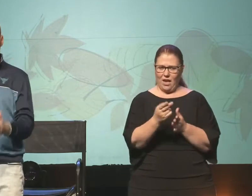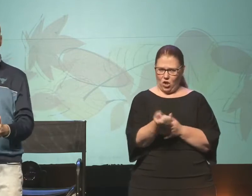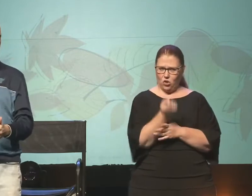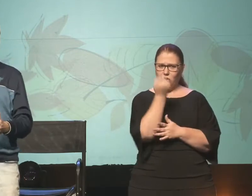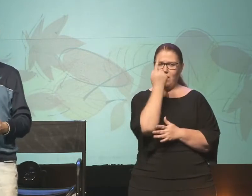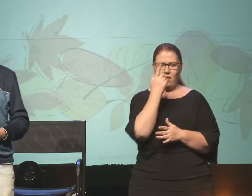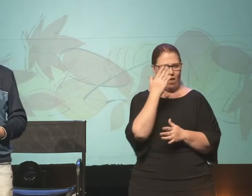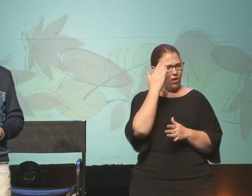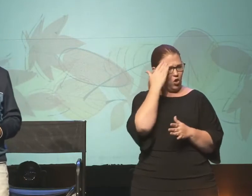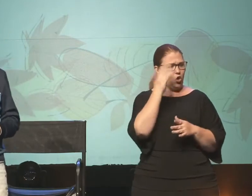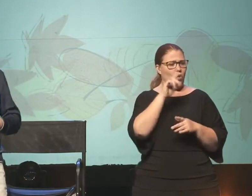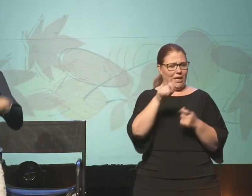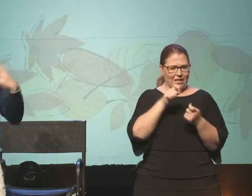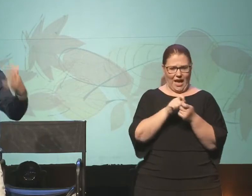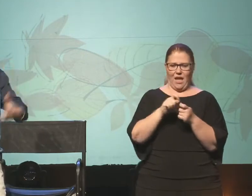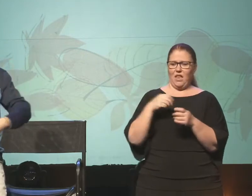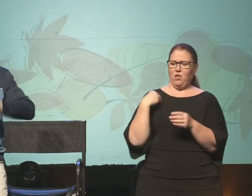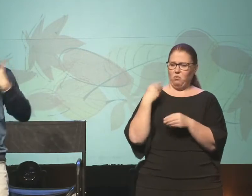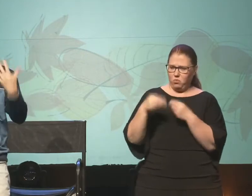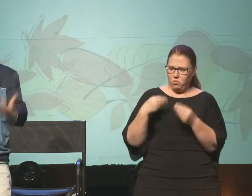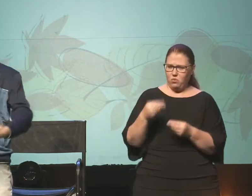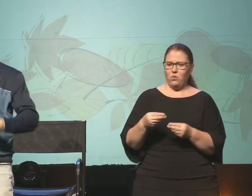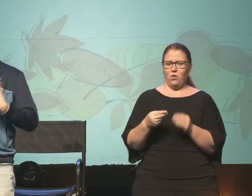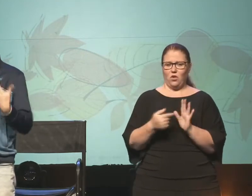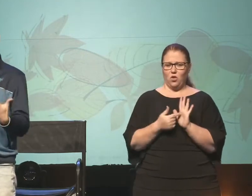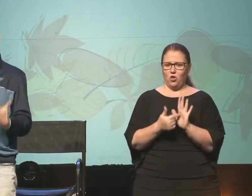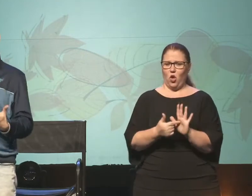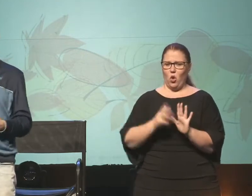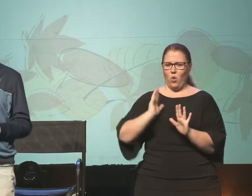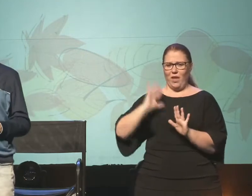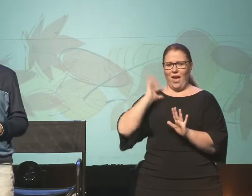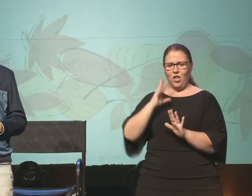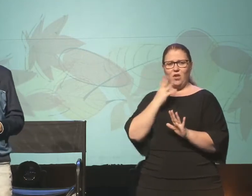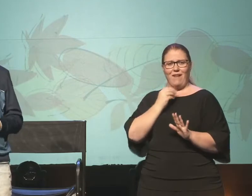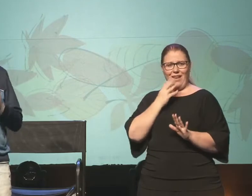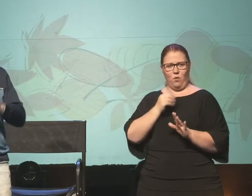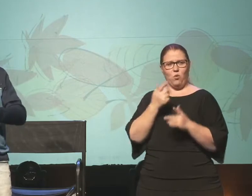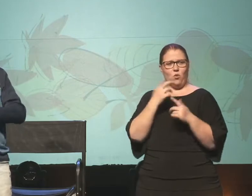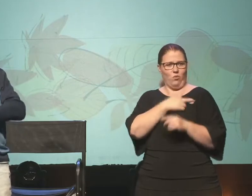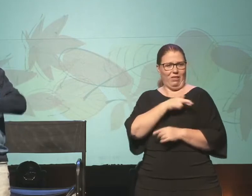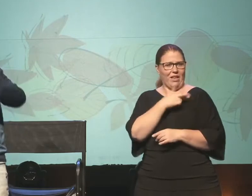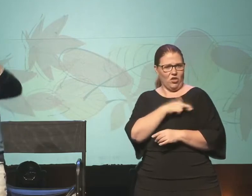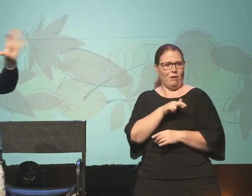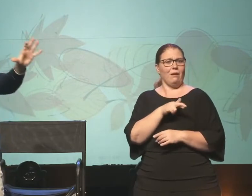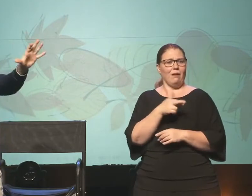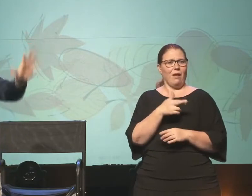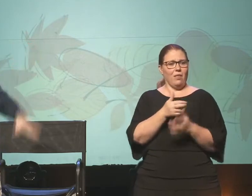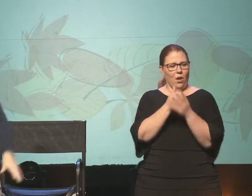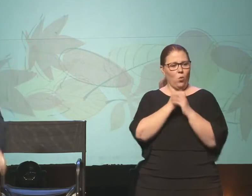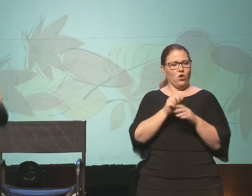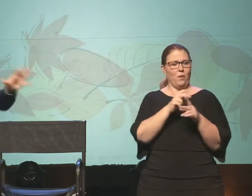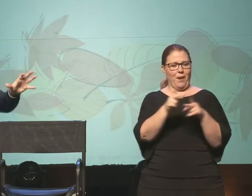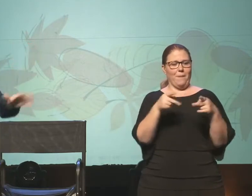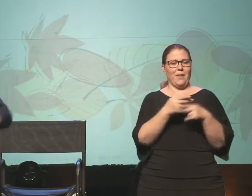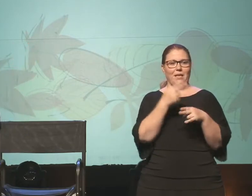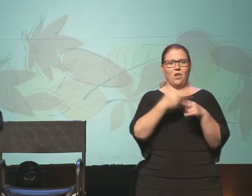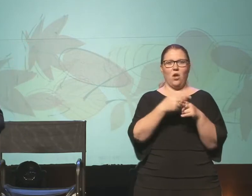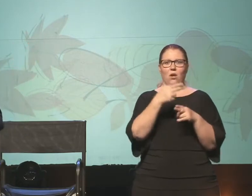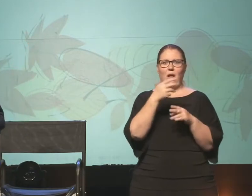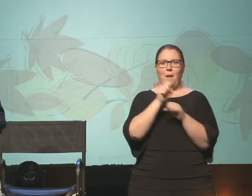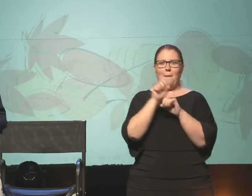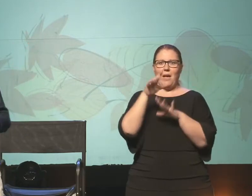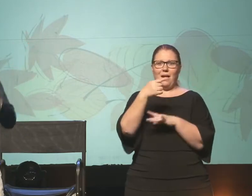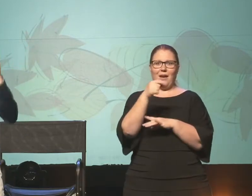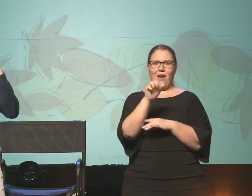exactly what the tradition was, to bear the ancient Hebrews' religion. And they worshipped at a place called Mount Gerizim in Samaria.